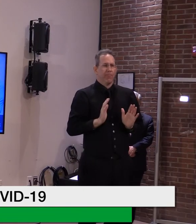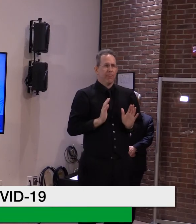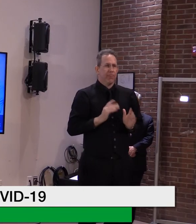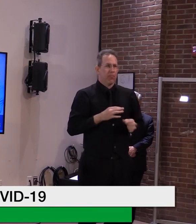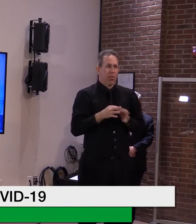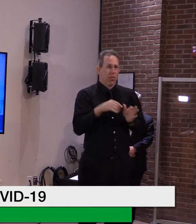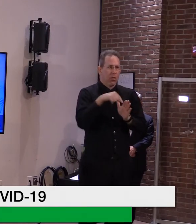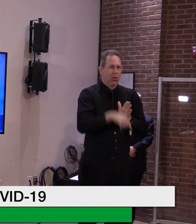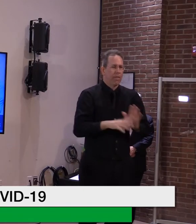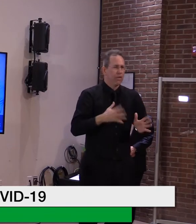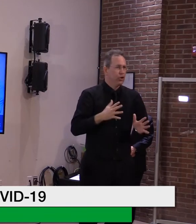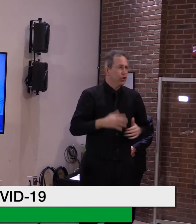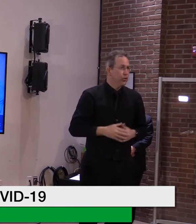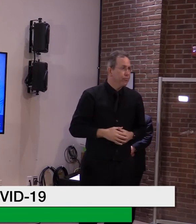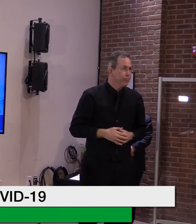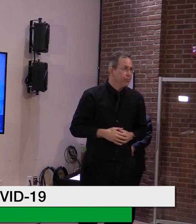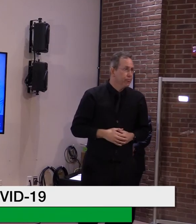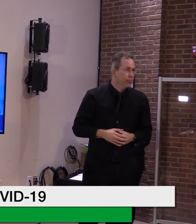Okay. Thank you, everyone.